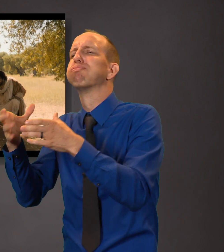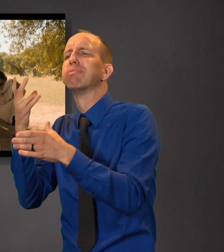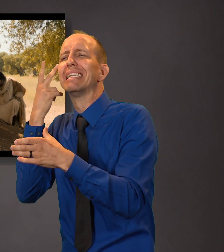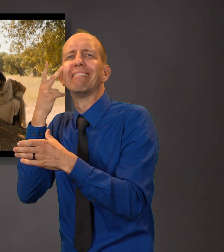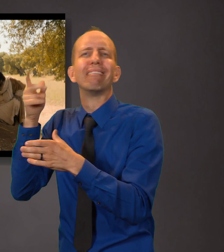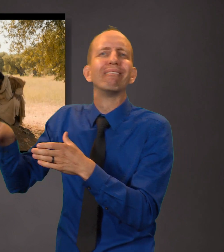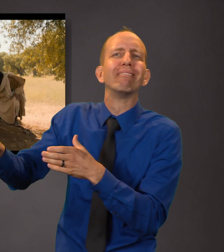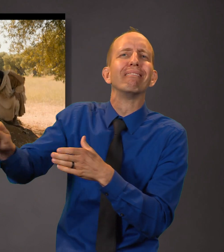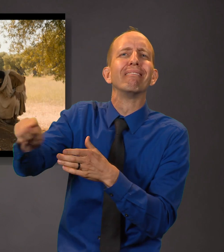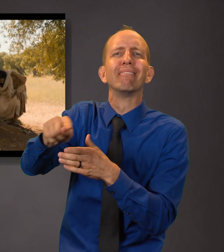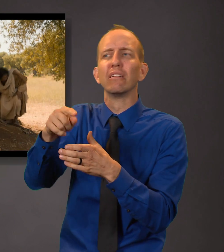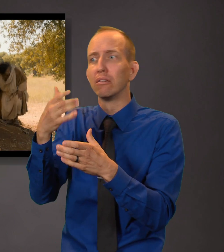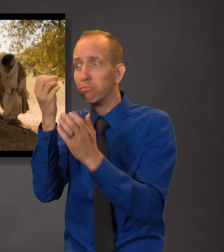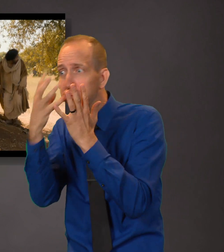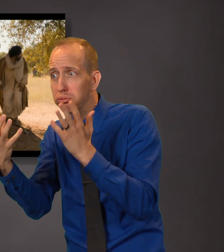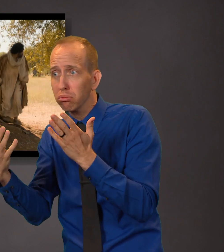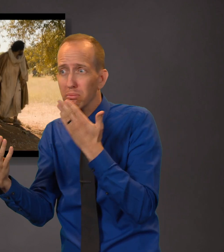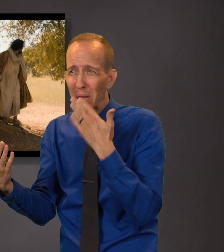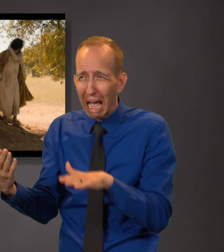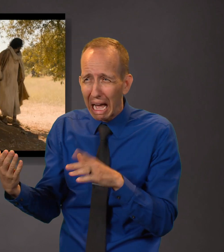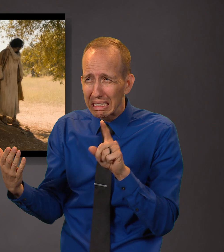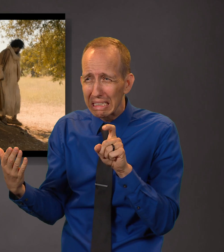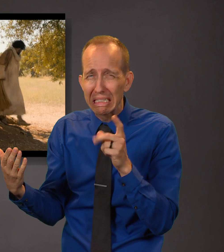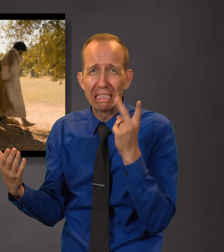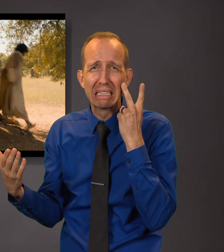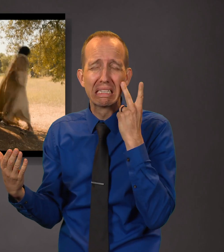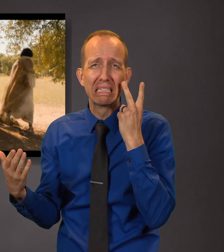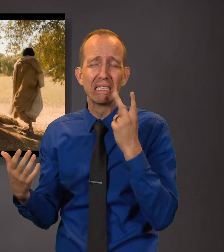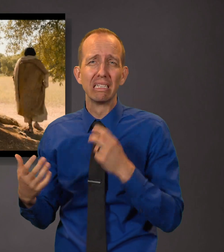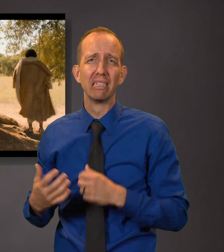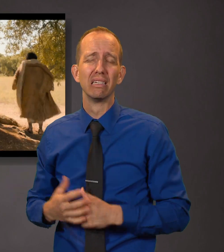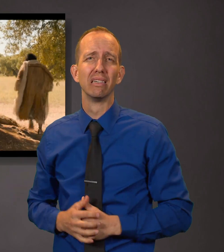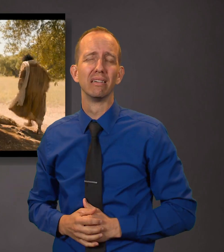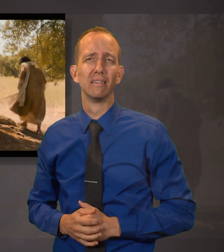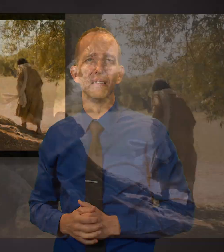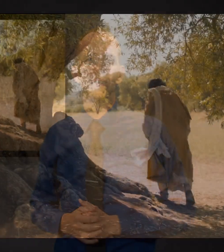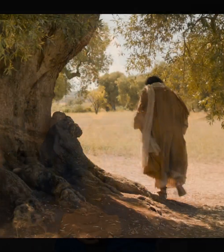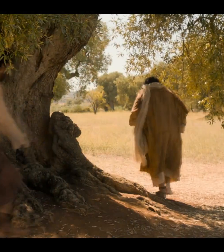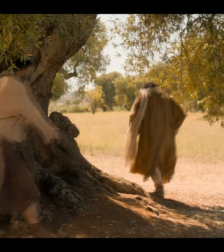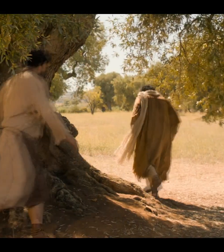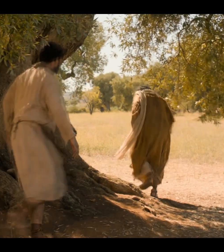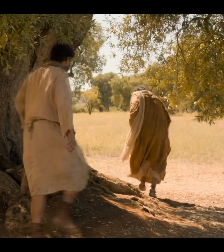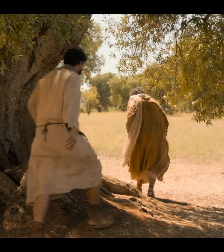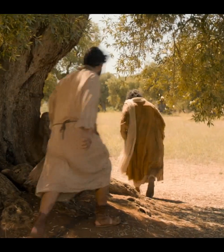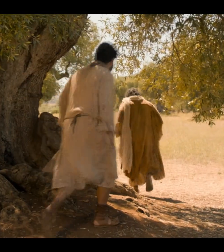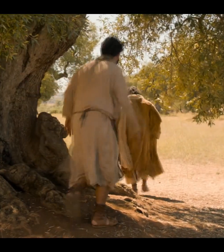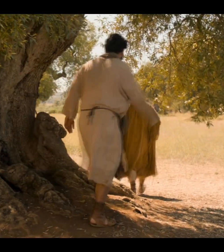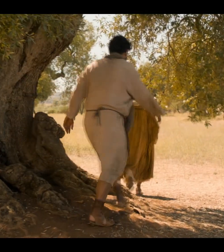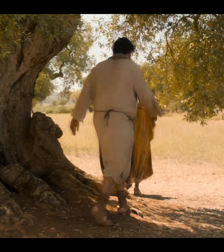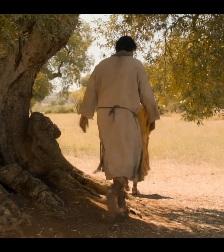tree